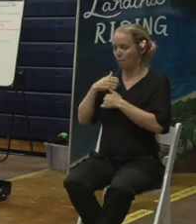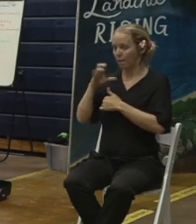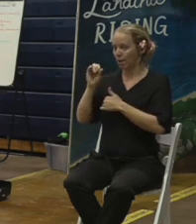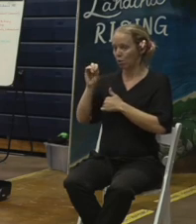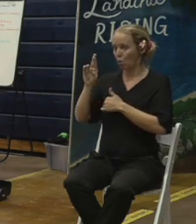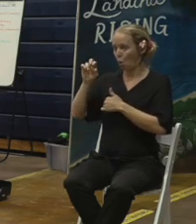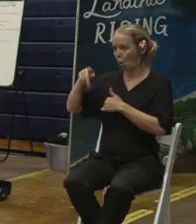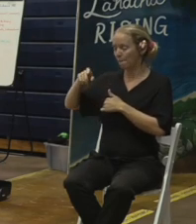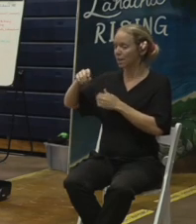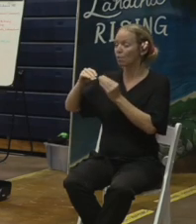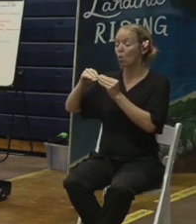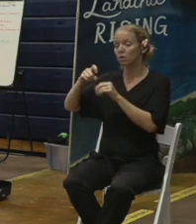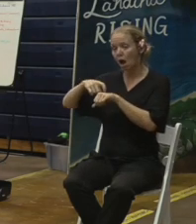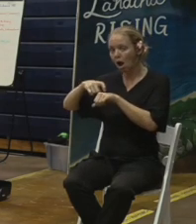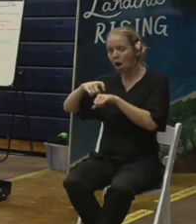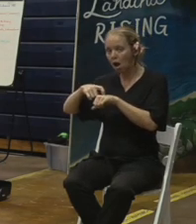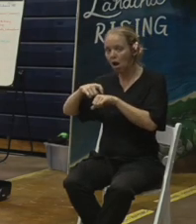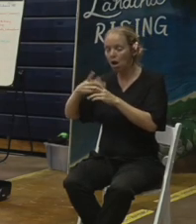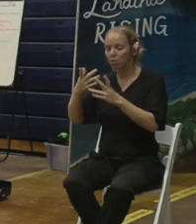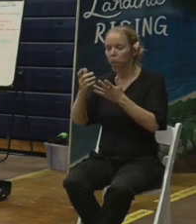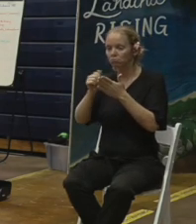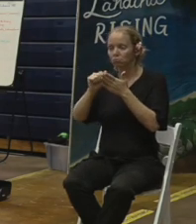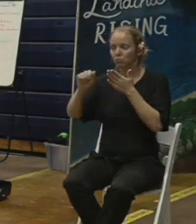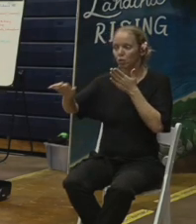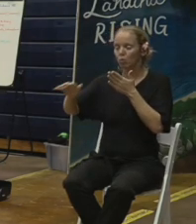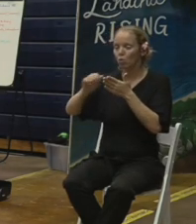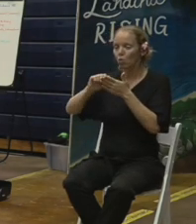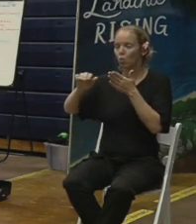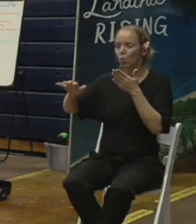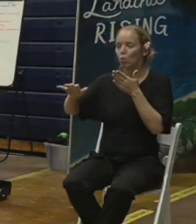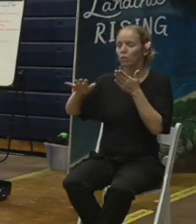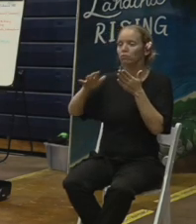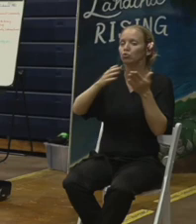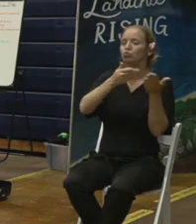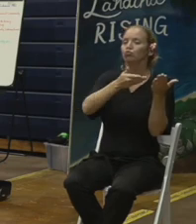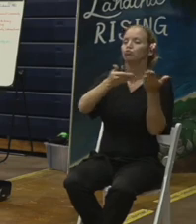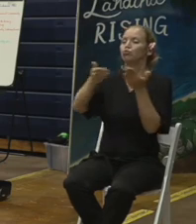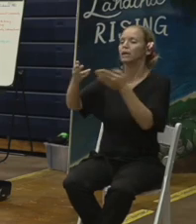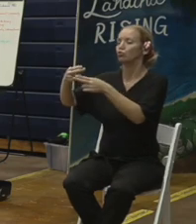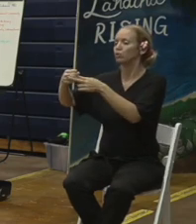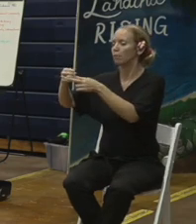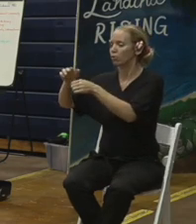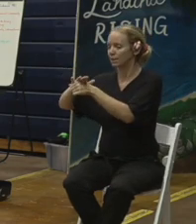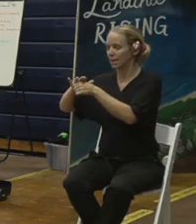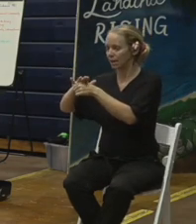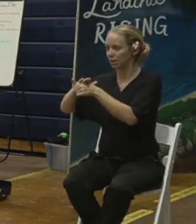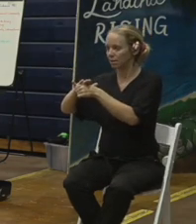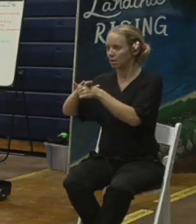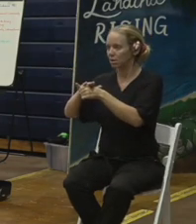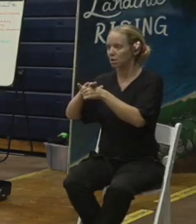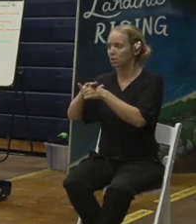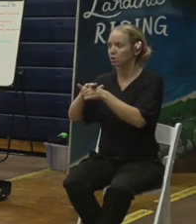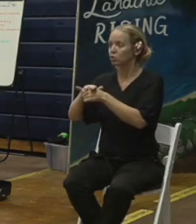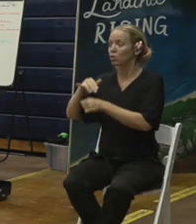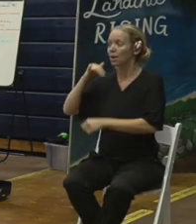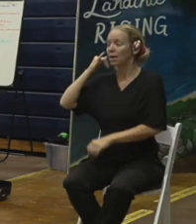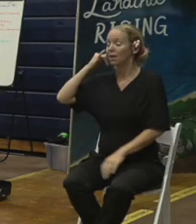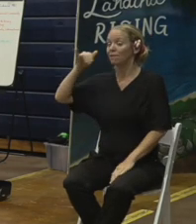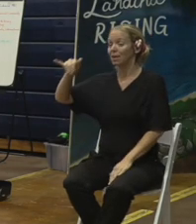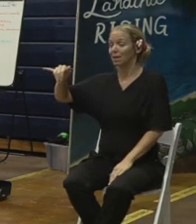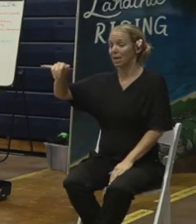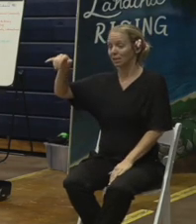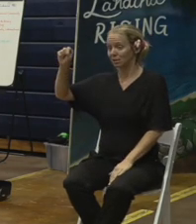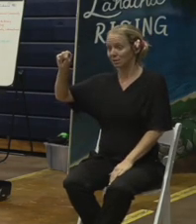the lands off people's property and get it to the TDS site I just want to clarify that a yes vote for bill 120